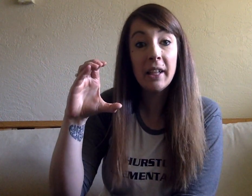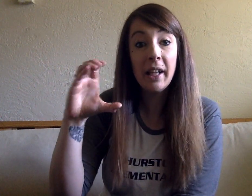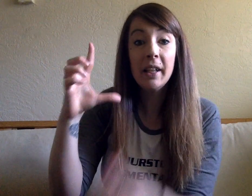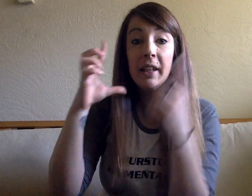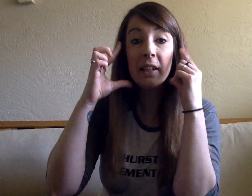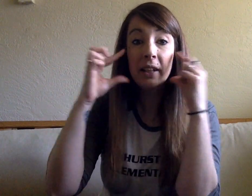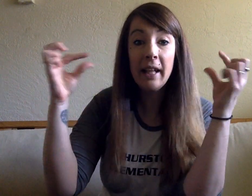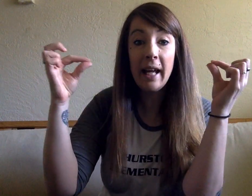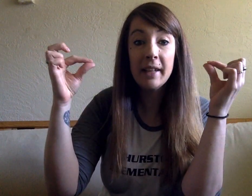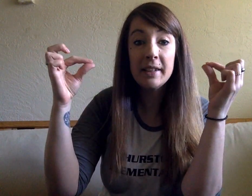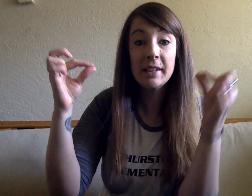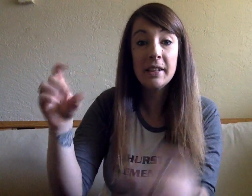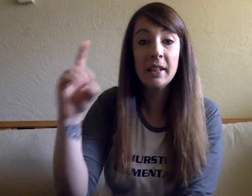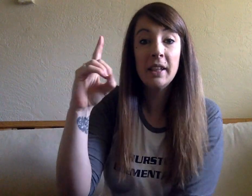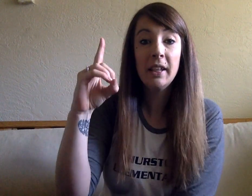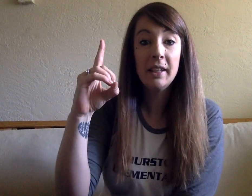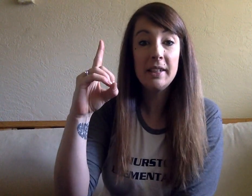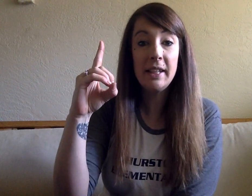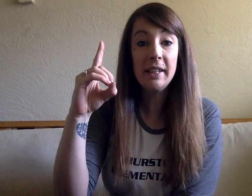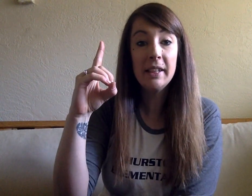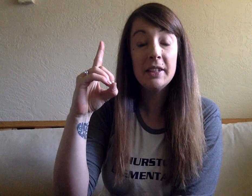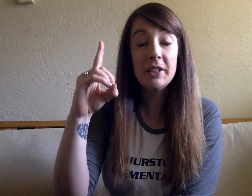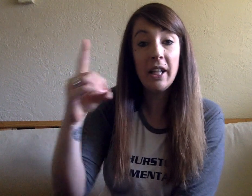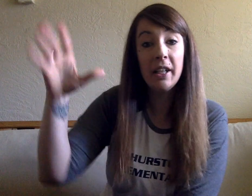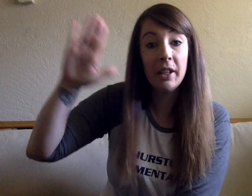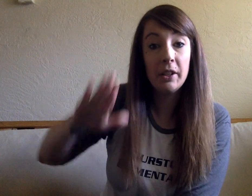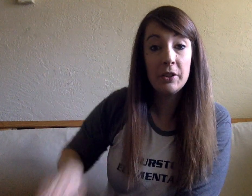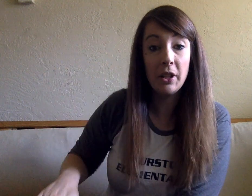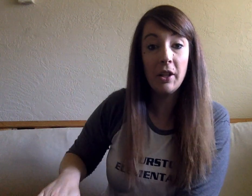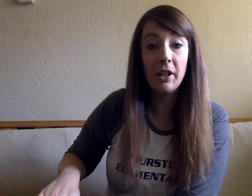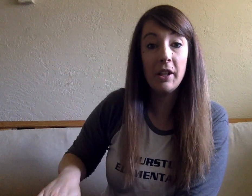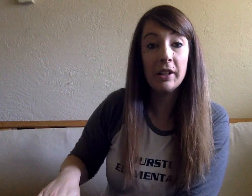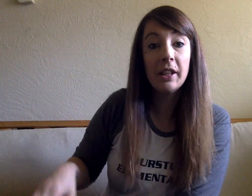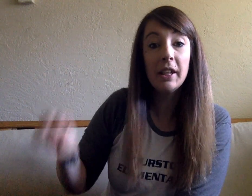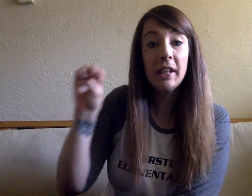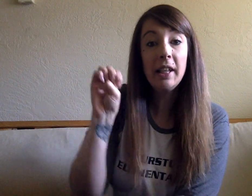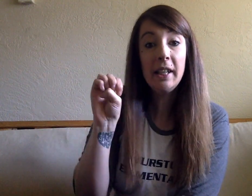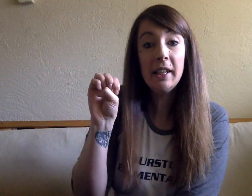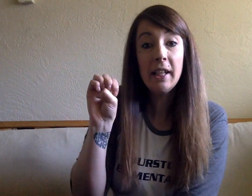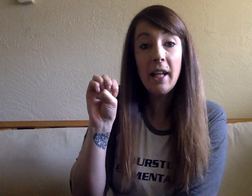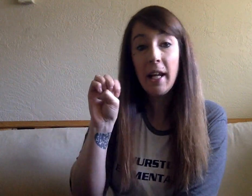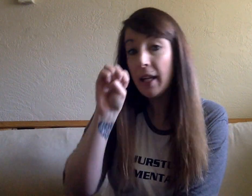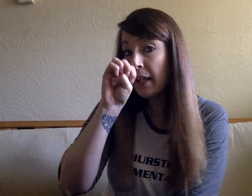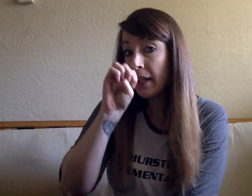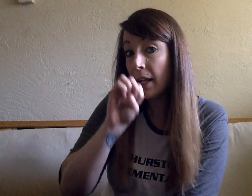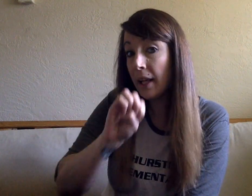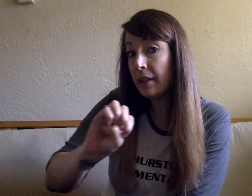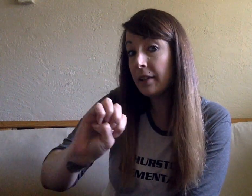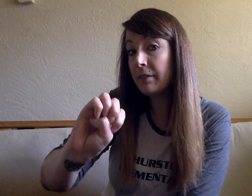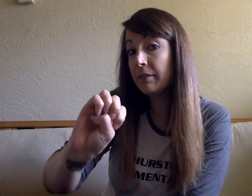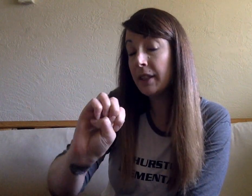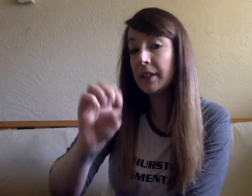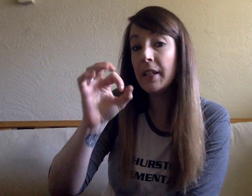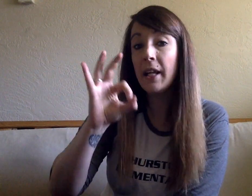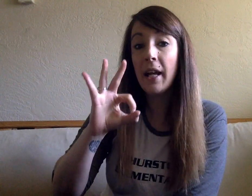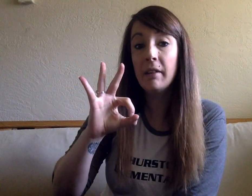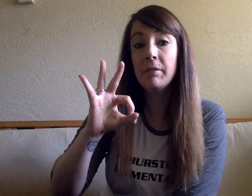Cuh. Cat. D. Da. Dog. E. A. Elephant. F.